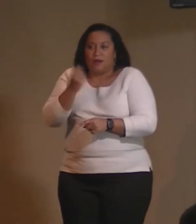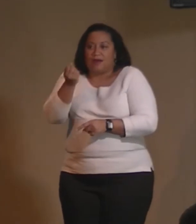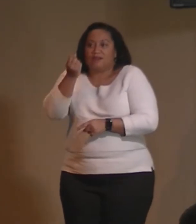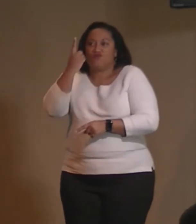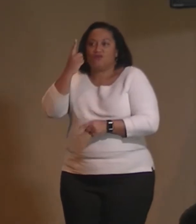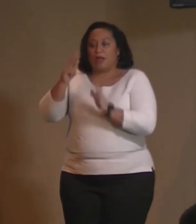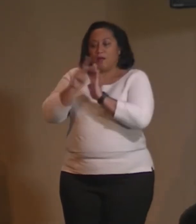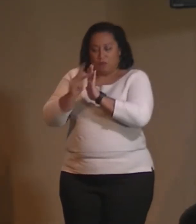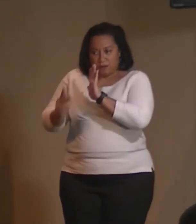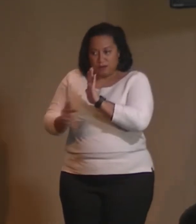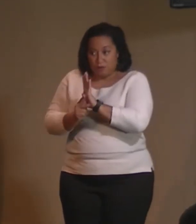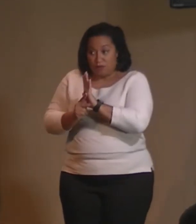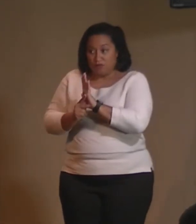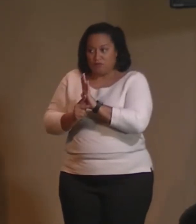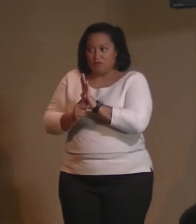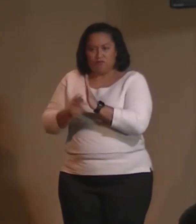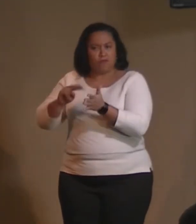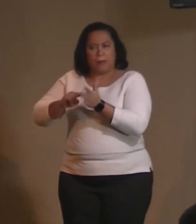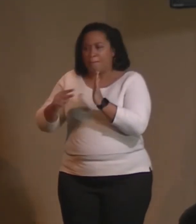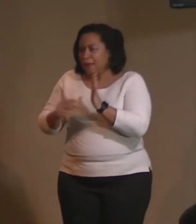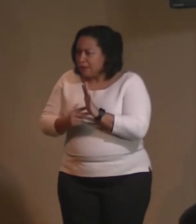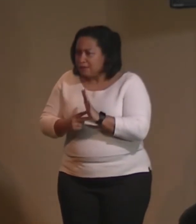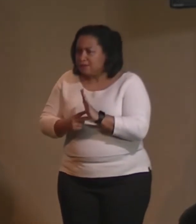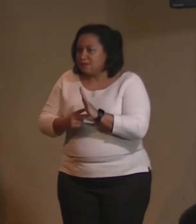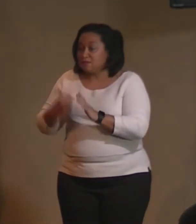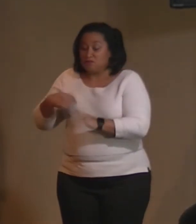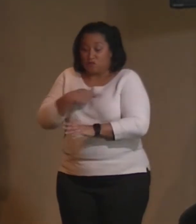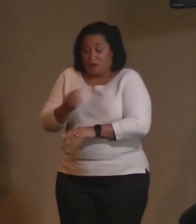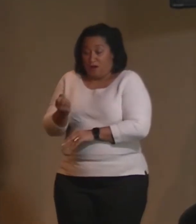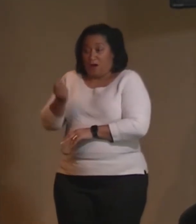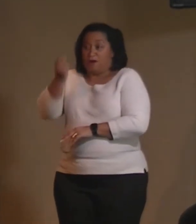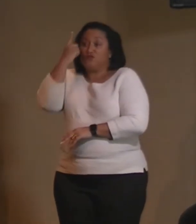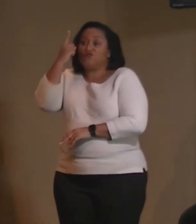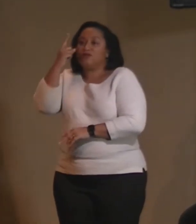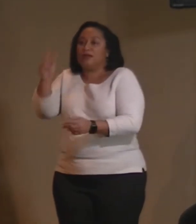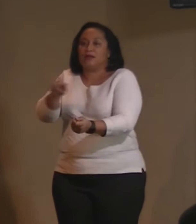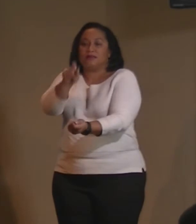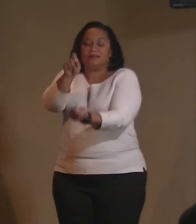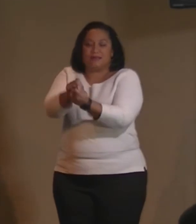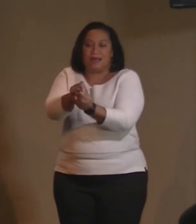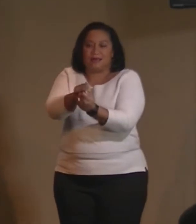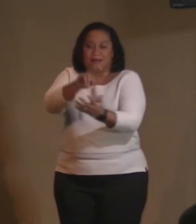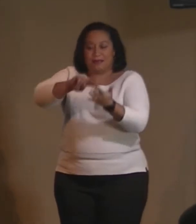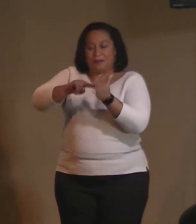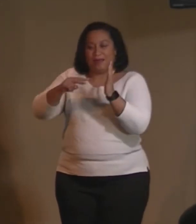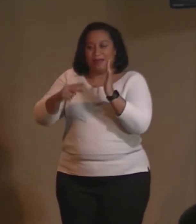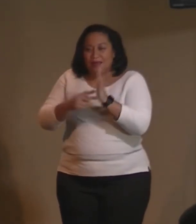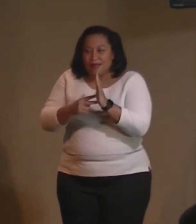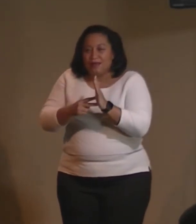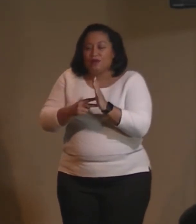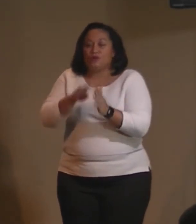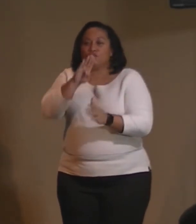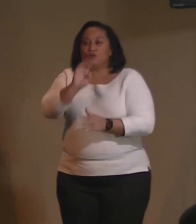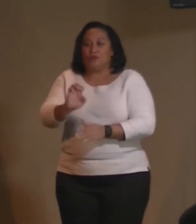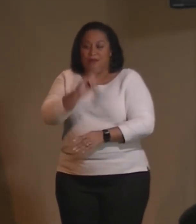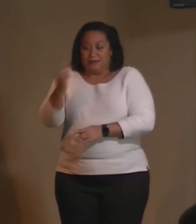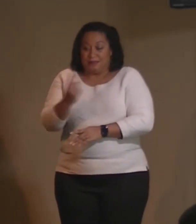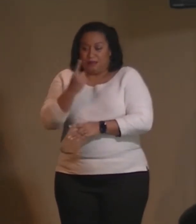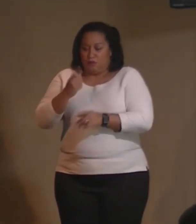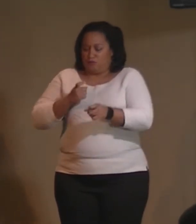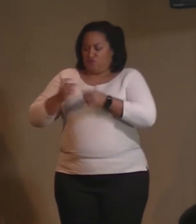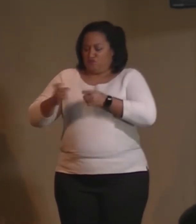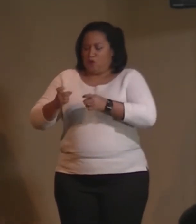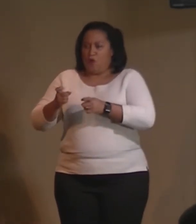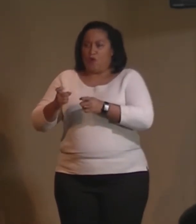is. We know what that means. We understand what exactly it means to be someone governed by principles.